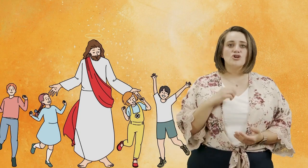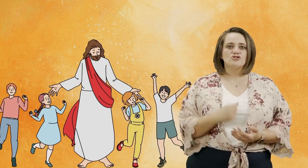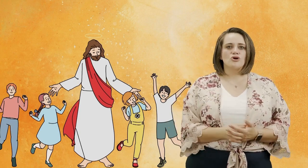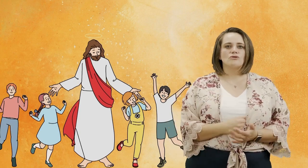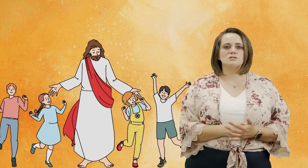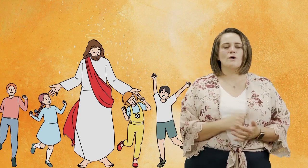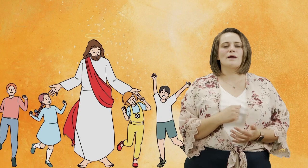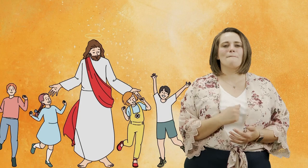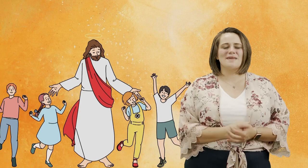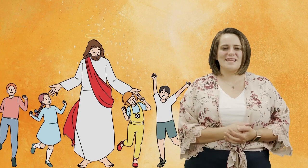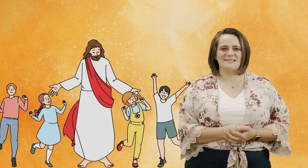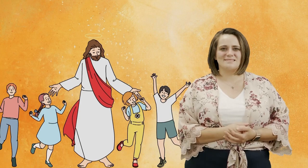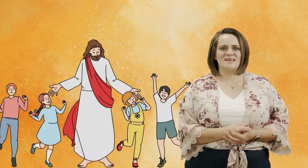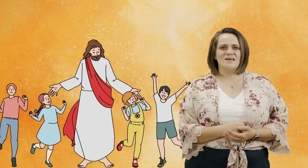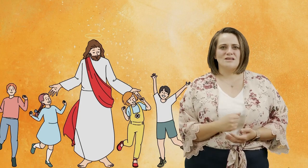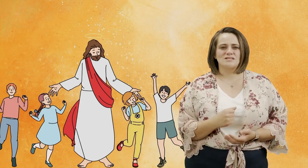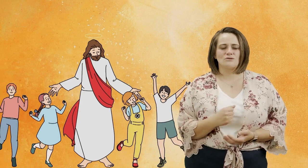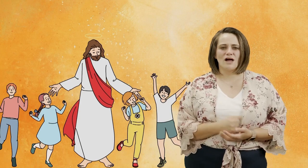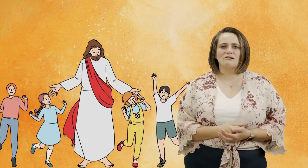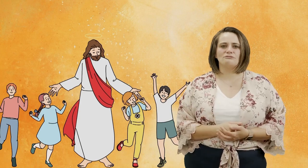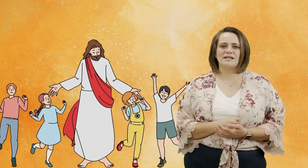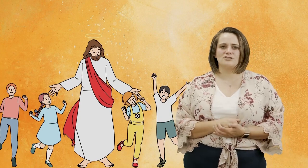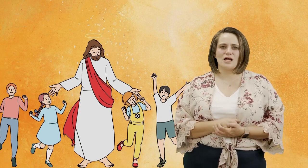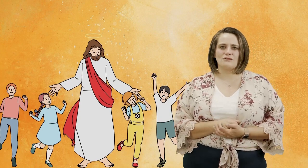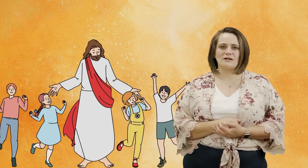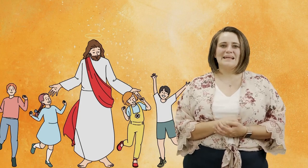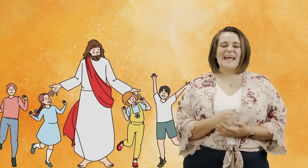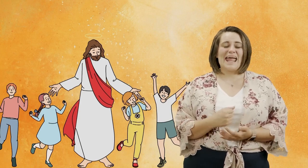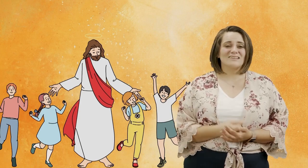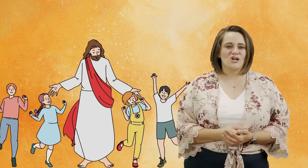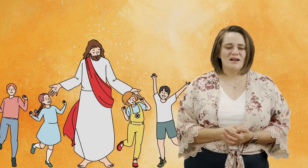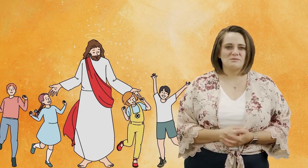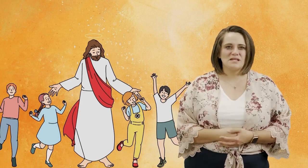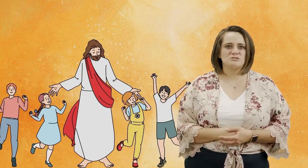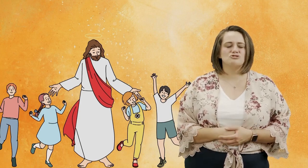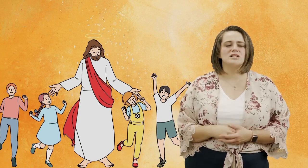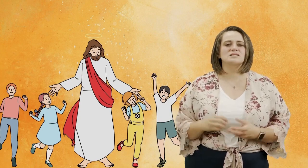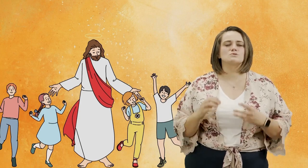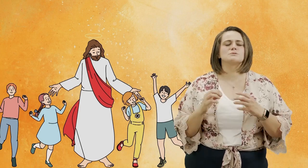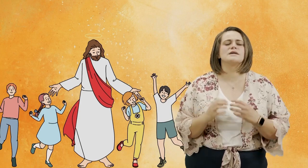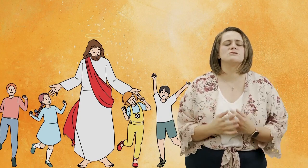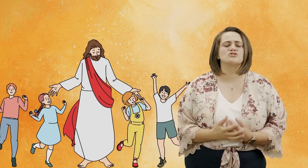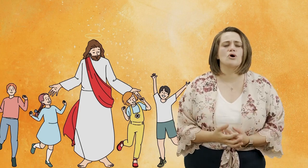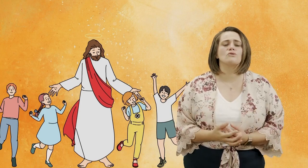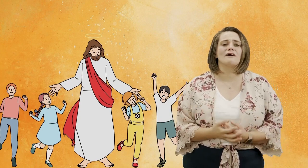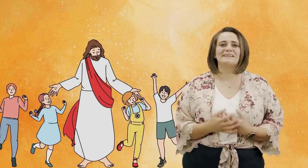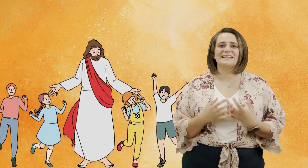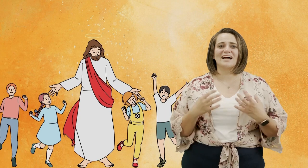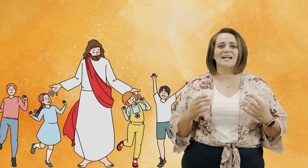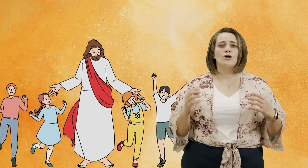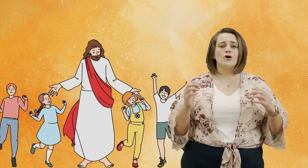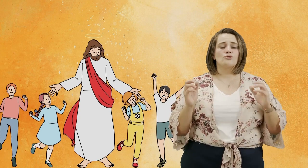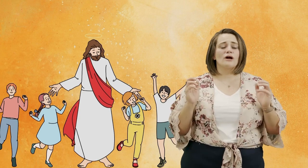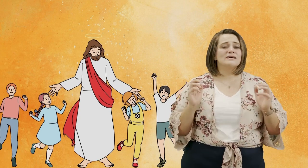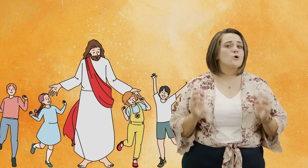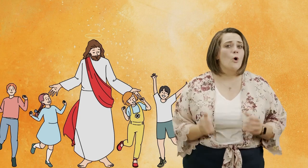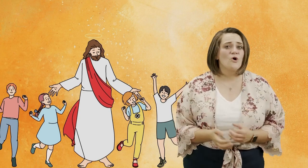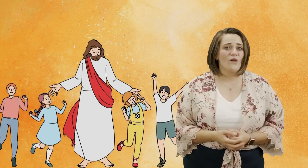showed us what it means to love each other and our enemies jesus was being so loving and kind throughout his whole